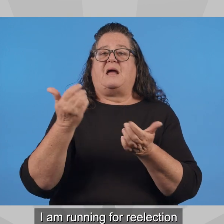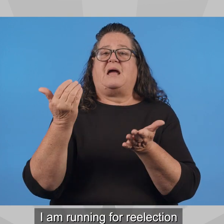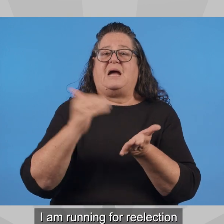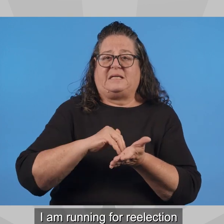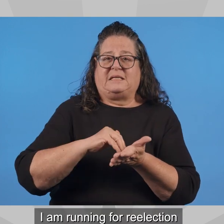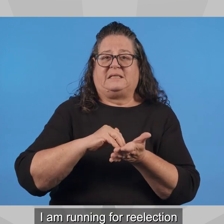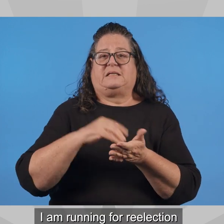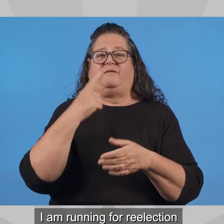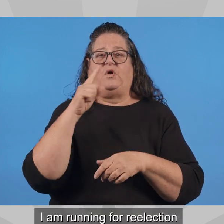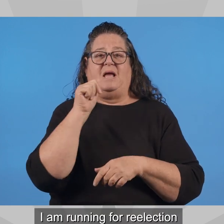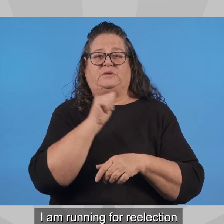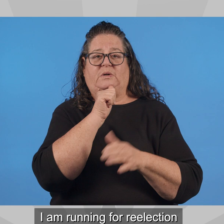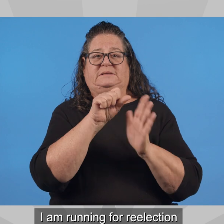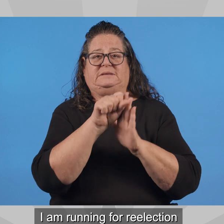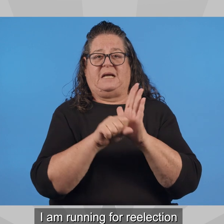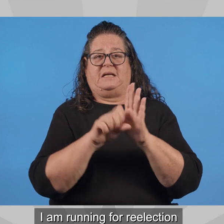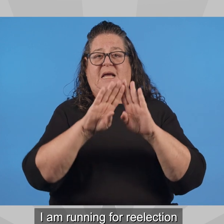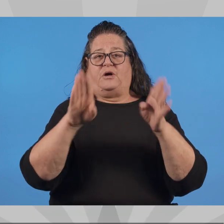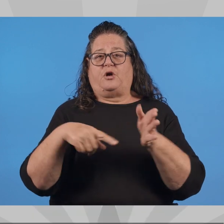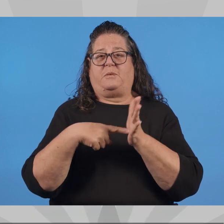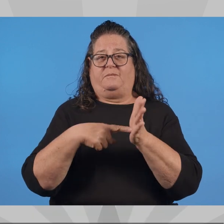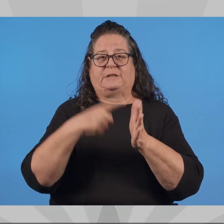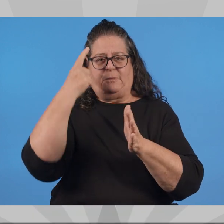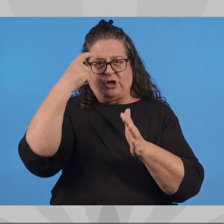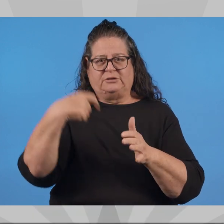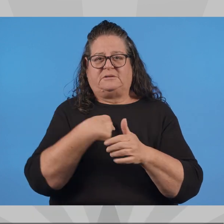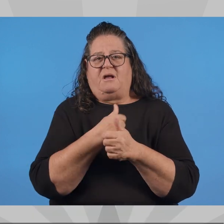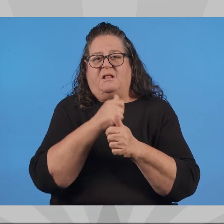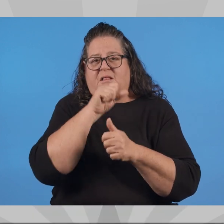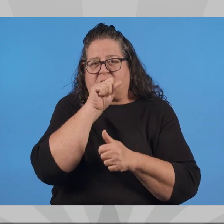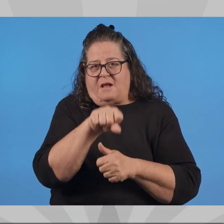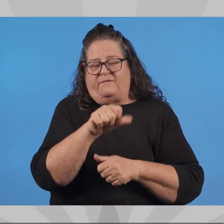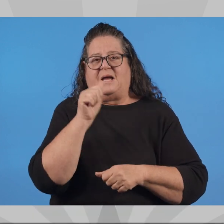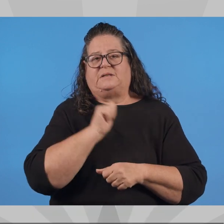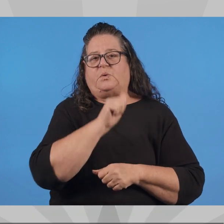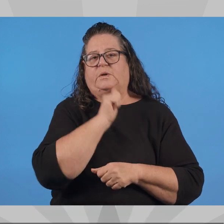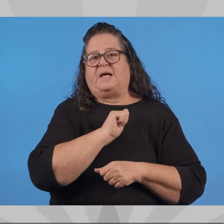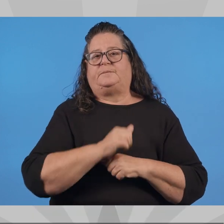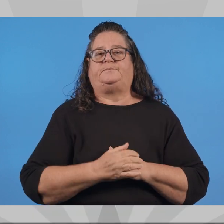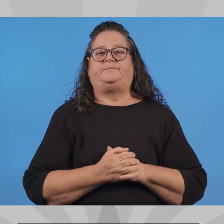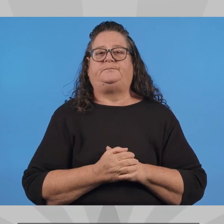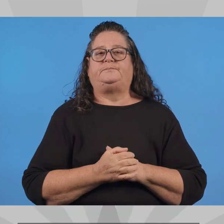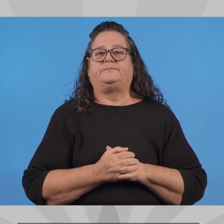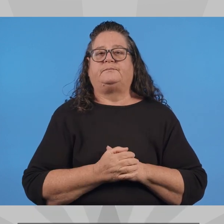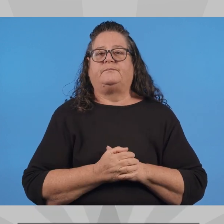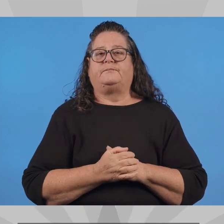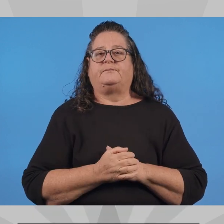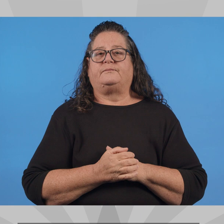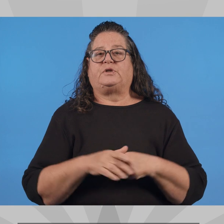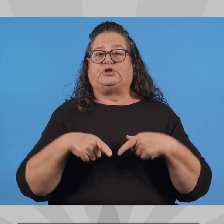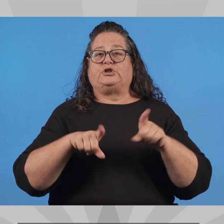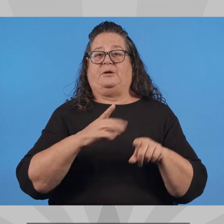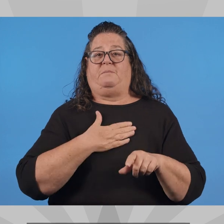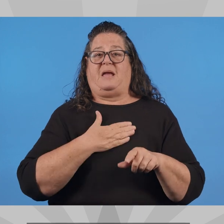I am running for re-election to the Arizona State House of Representatives because I love Arizona, and I know that so